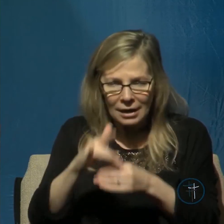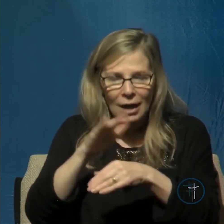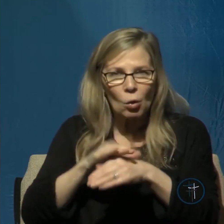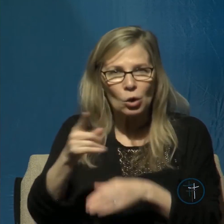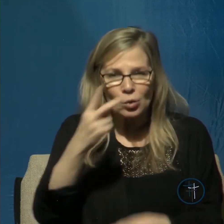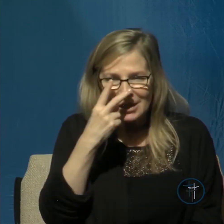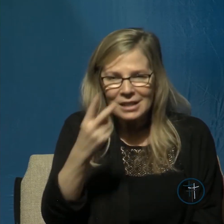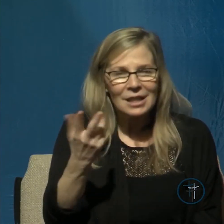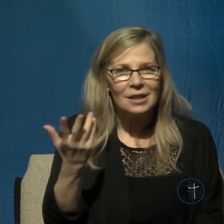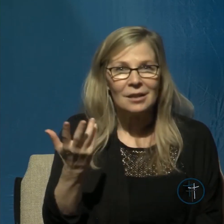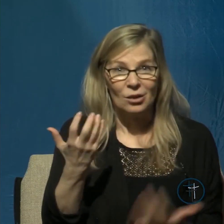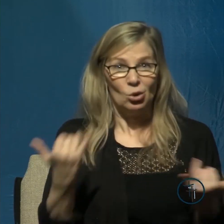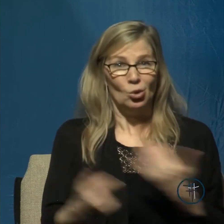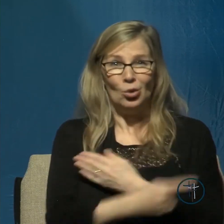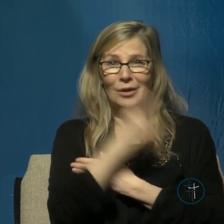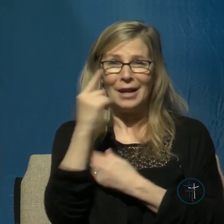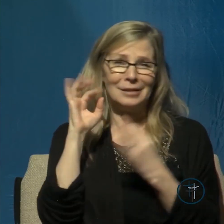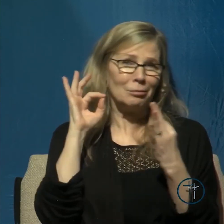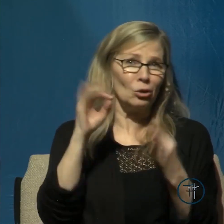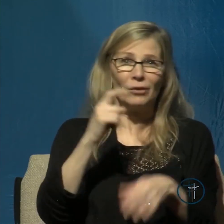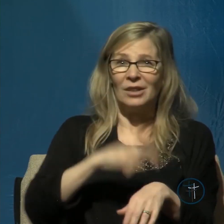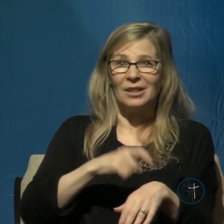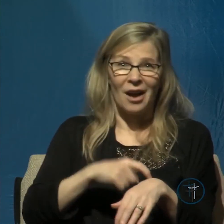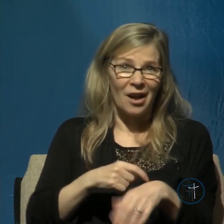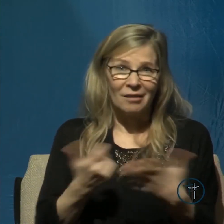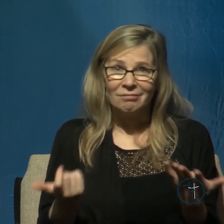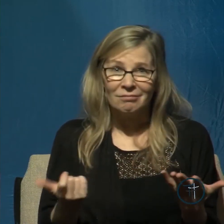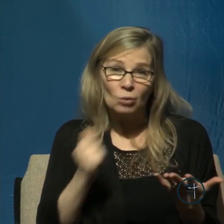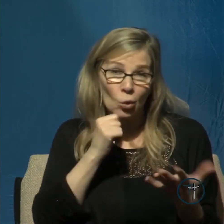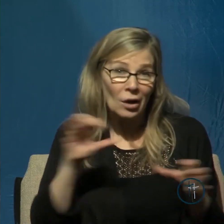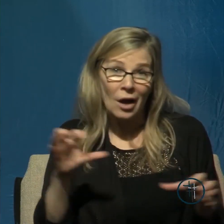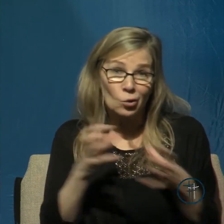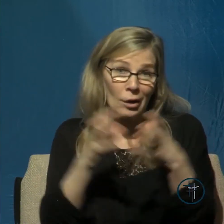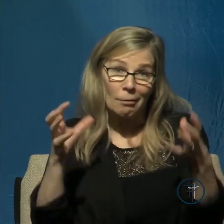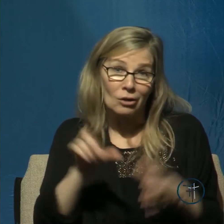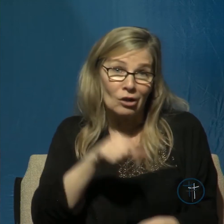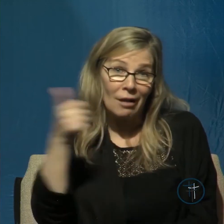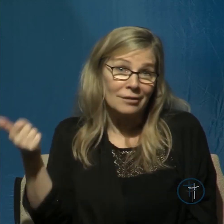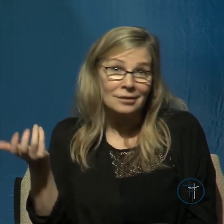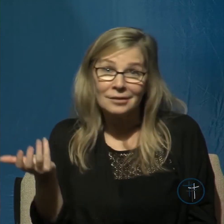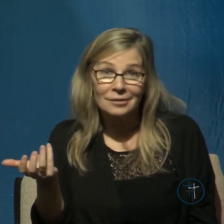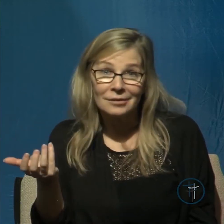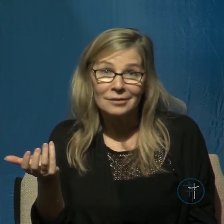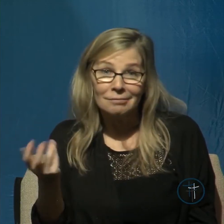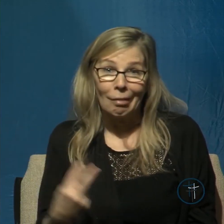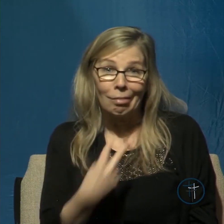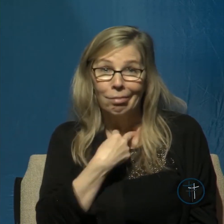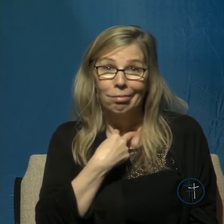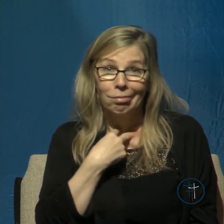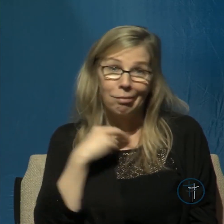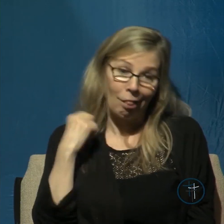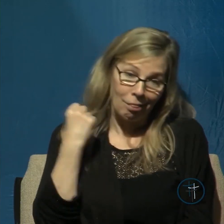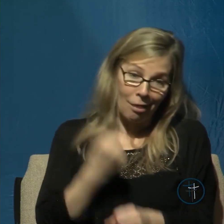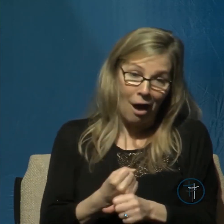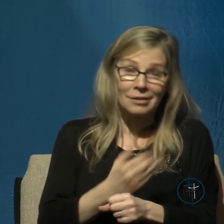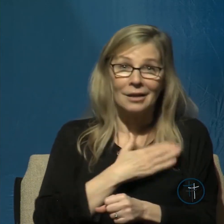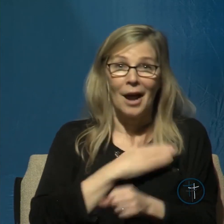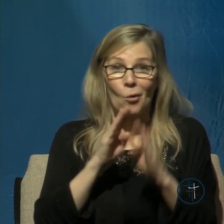days are a perfect time to do that we're not doing much else we're shut in our homes other than